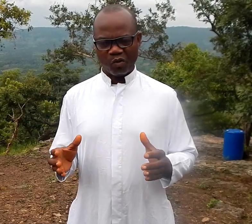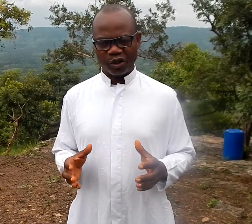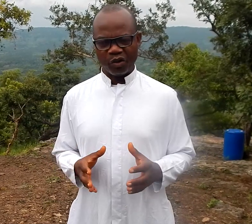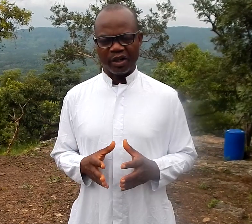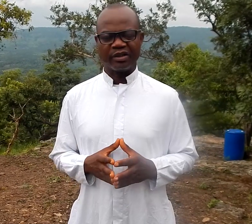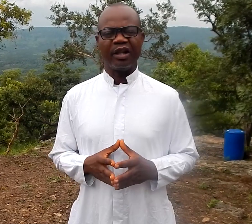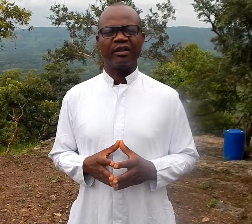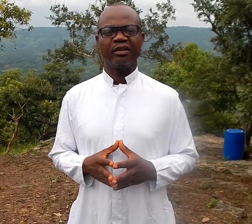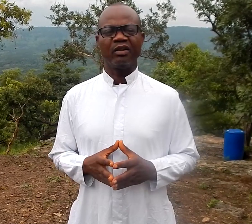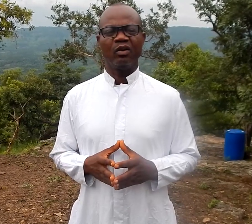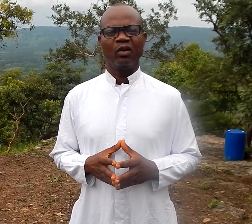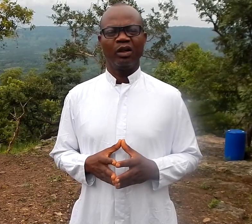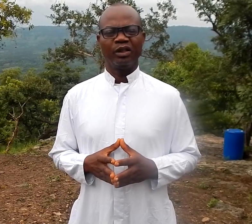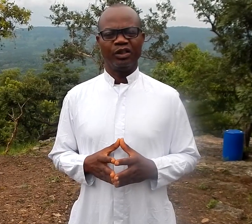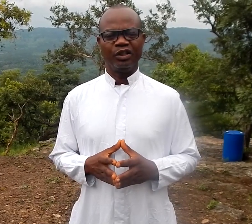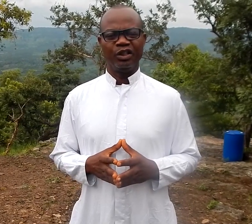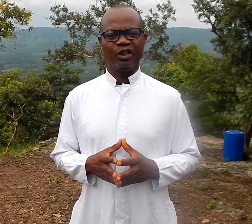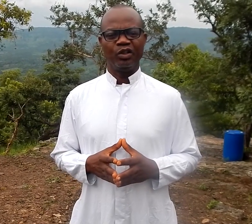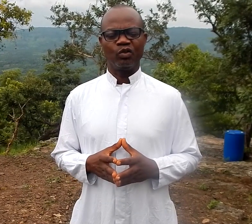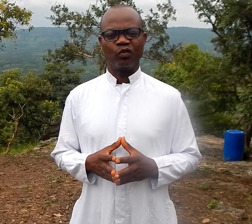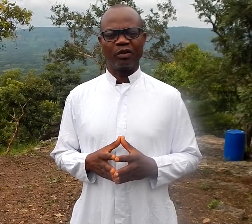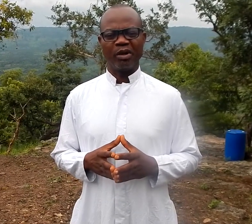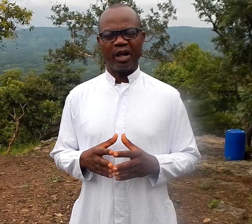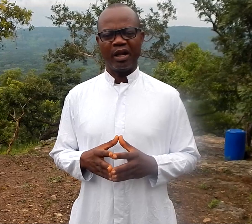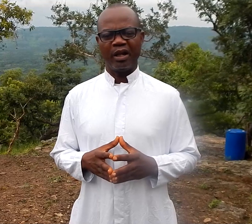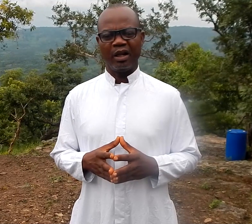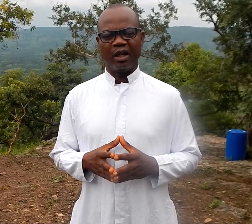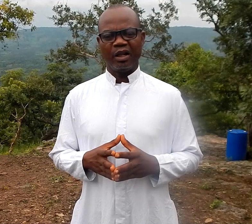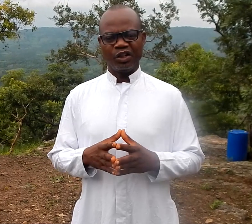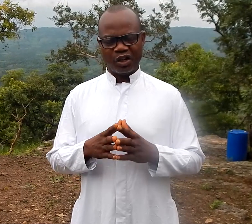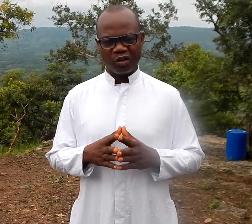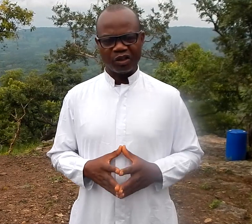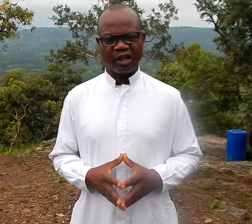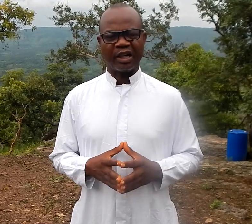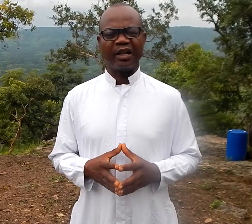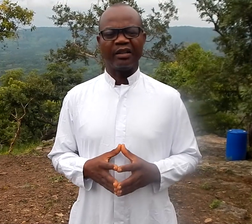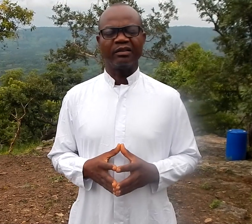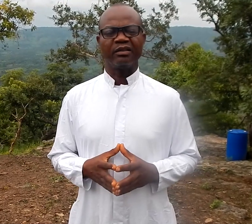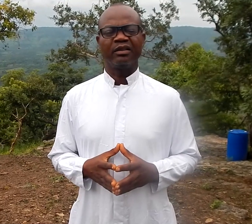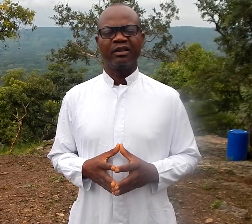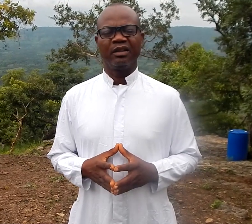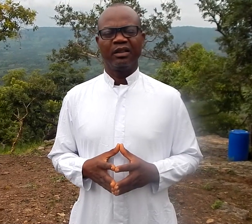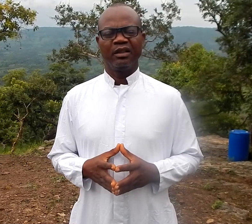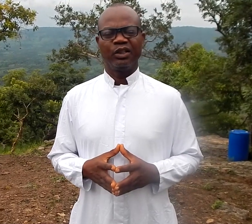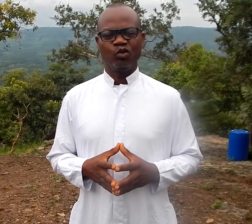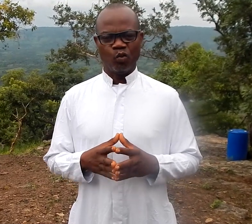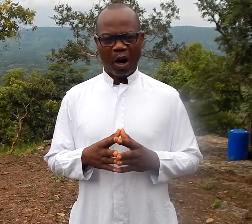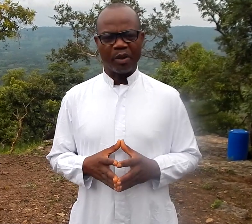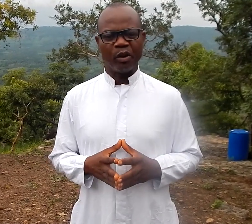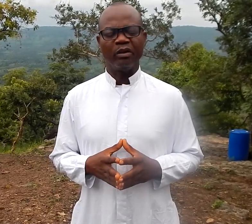with Holy Spirit. He went to Spirit